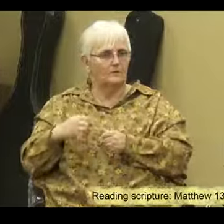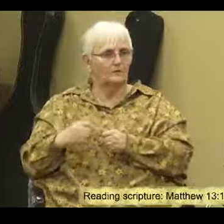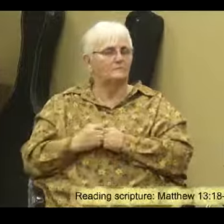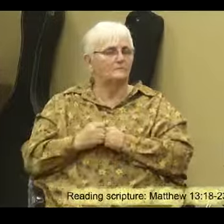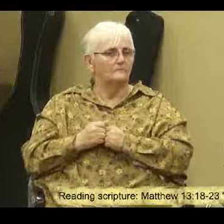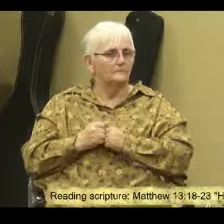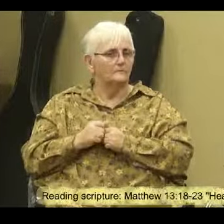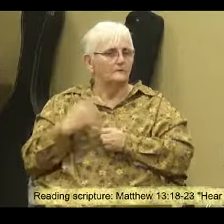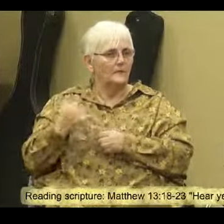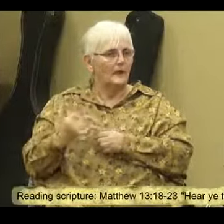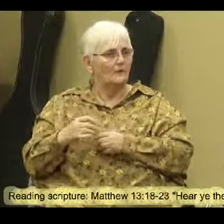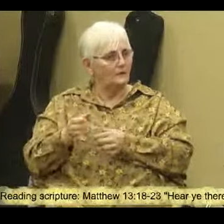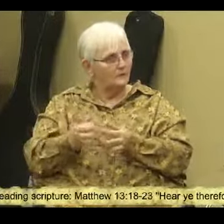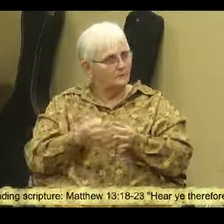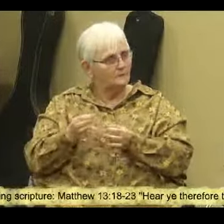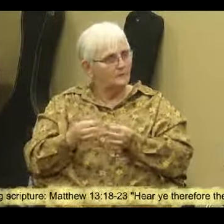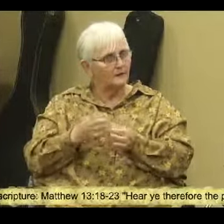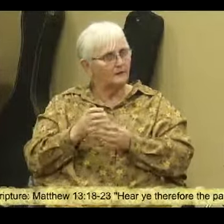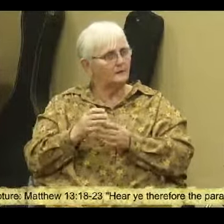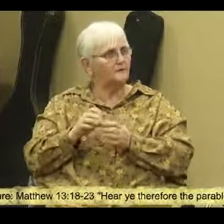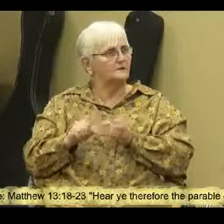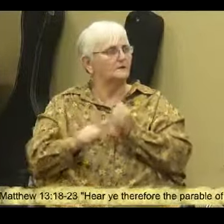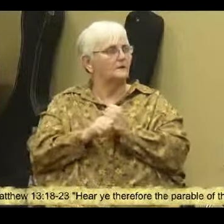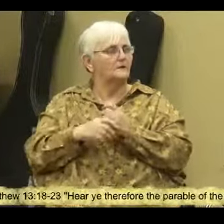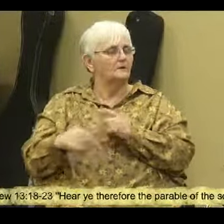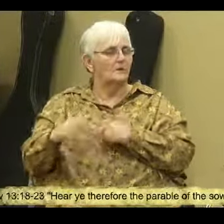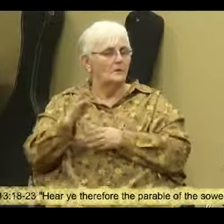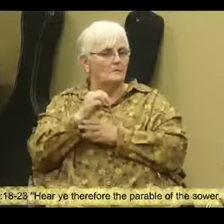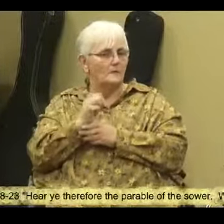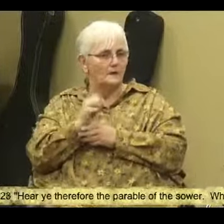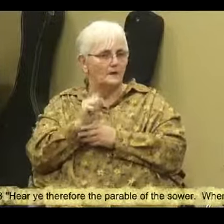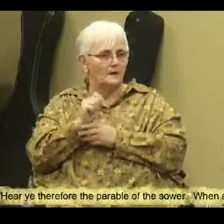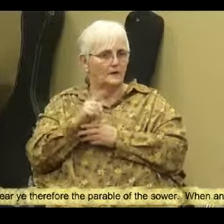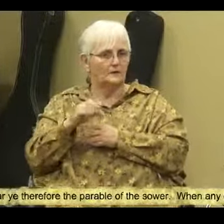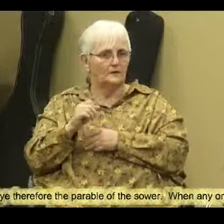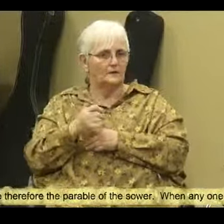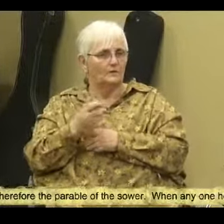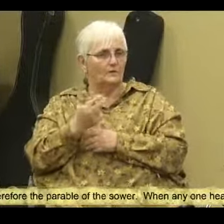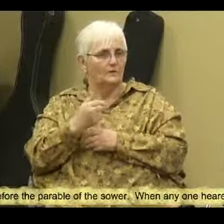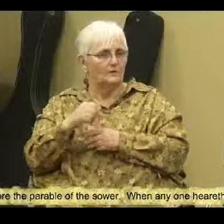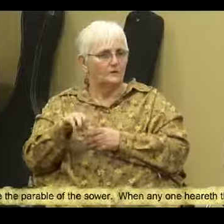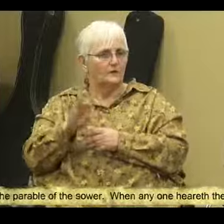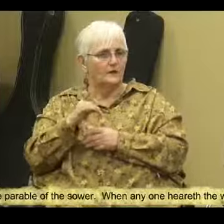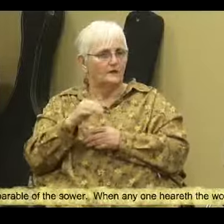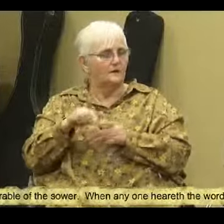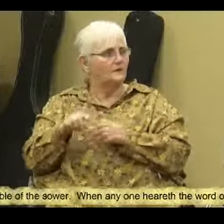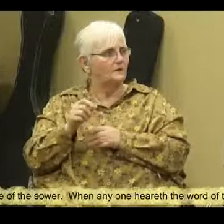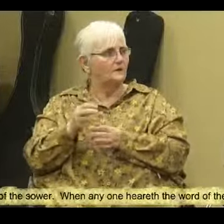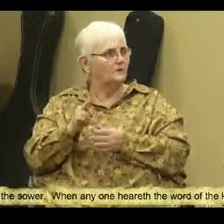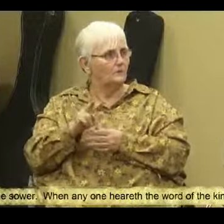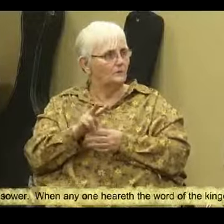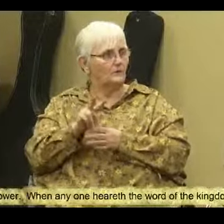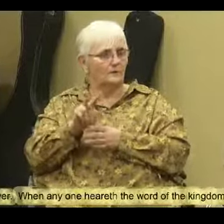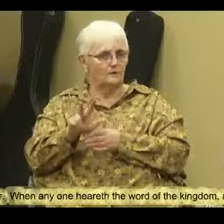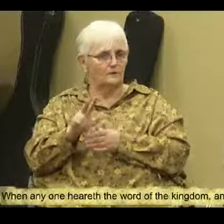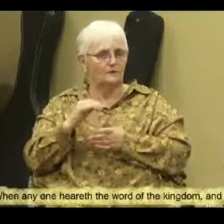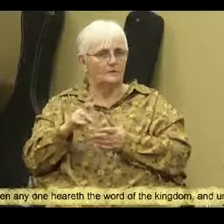Now he explains the parable, Matthew 13, 18 through 23. Therefore hear the